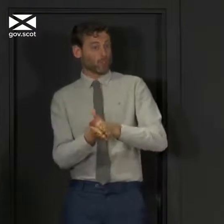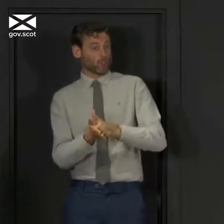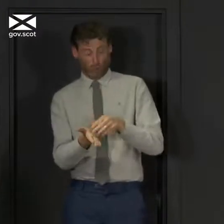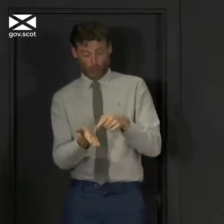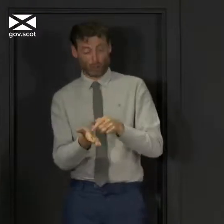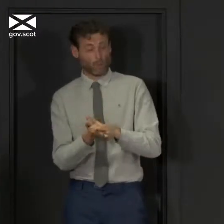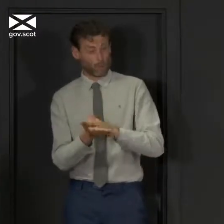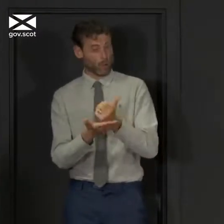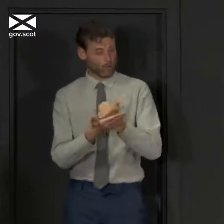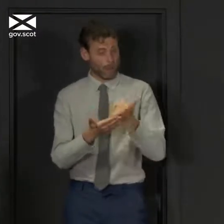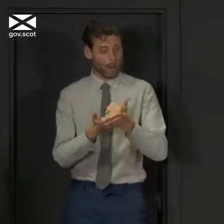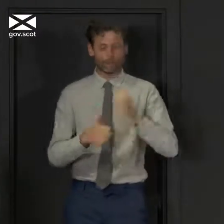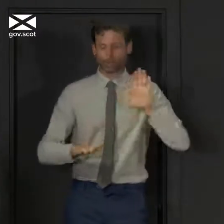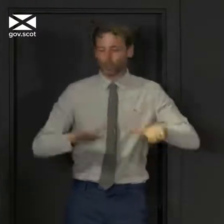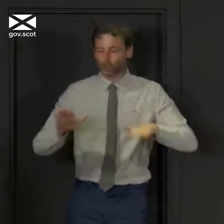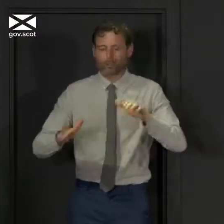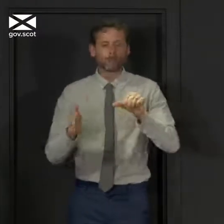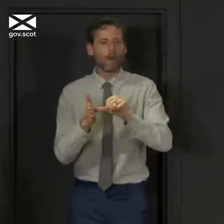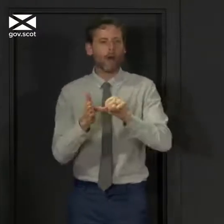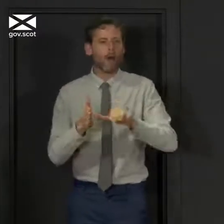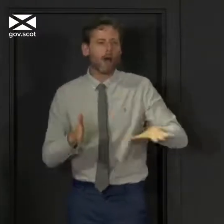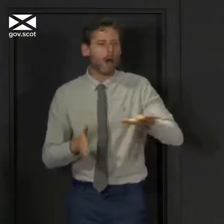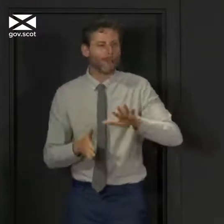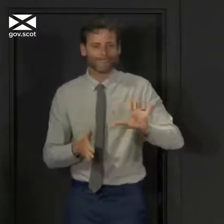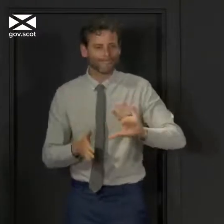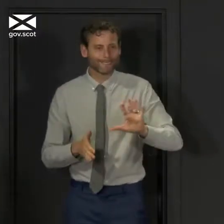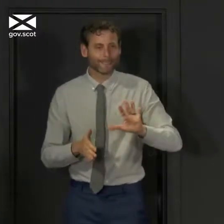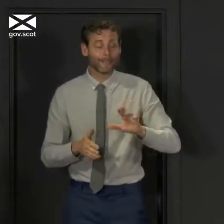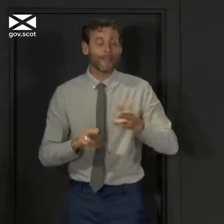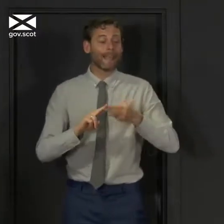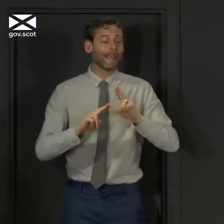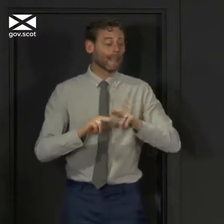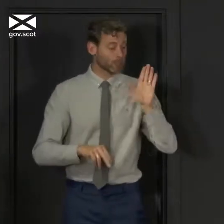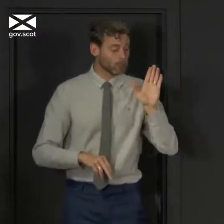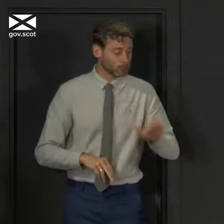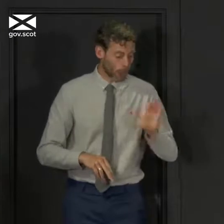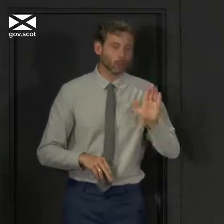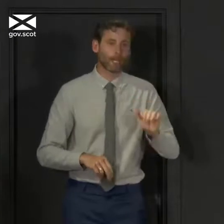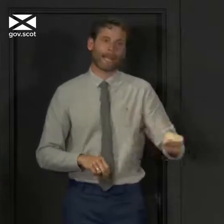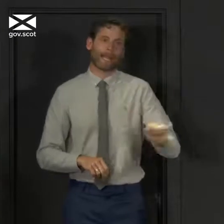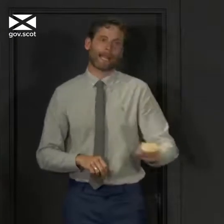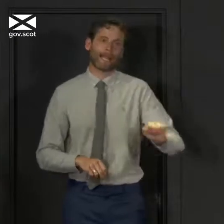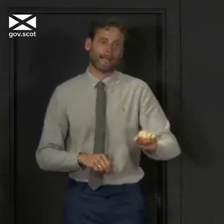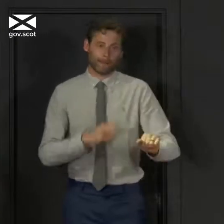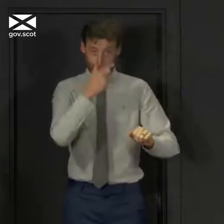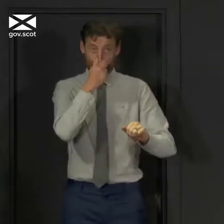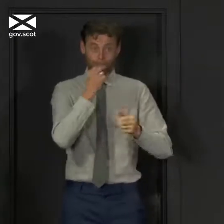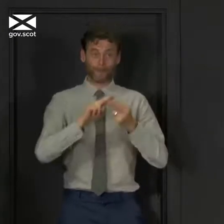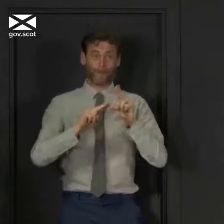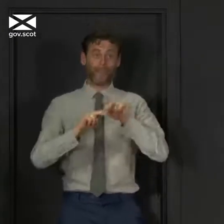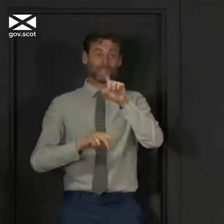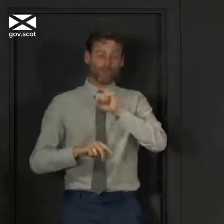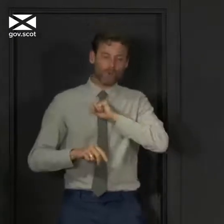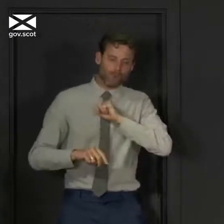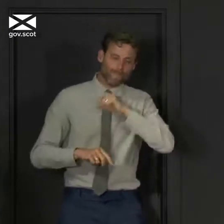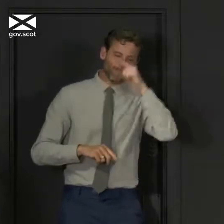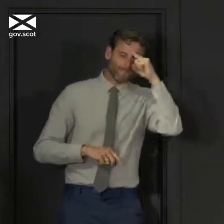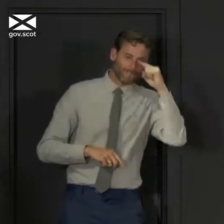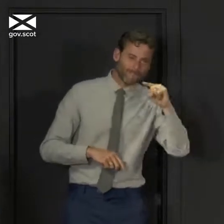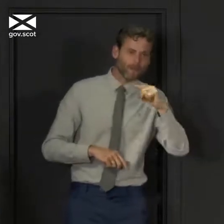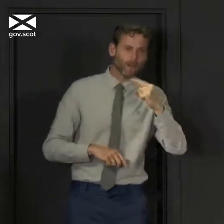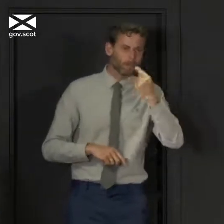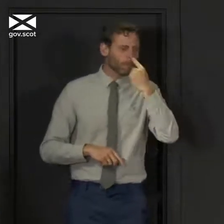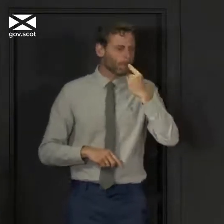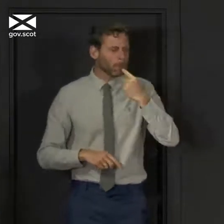thoroughly, avoid hard surfaces and clean any that you are touching. And if you have symptoms, get tested and follow the advice on